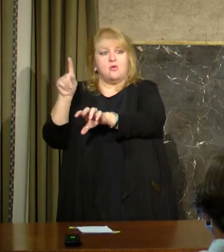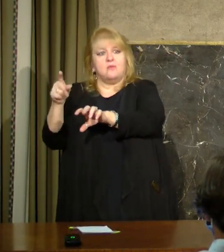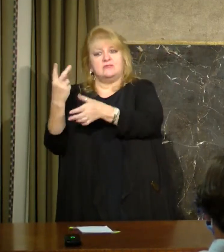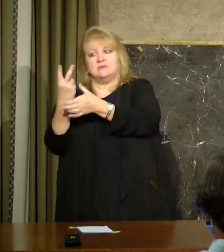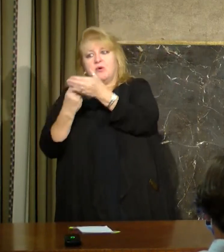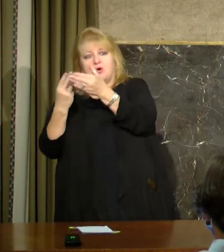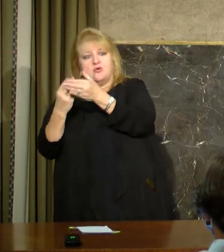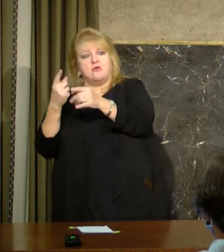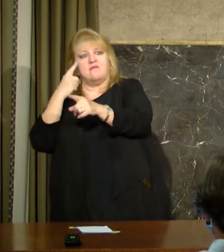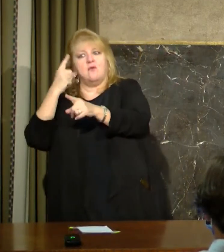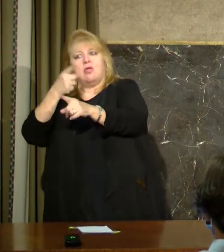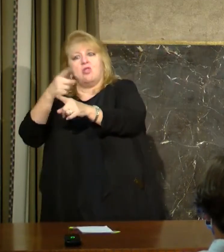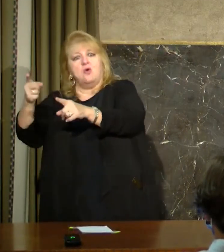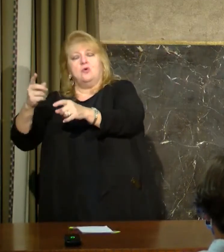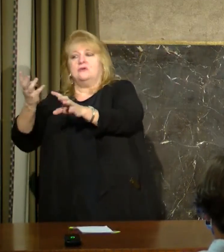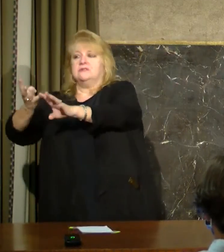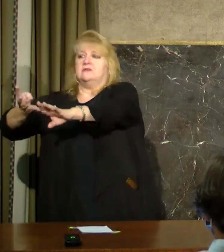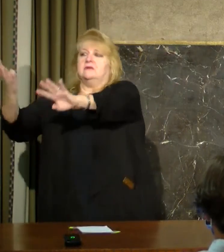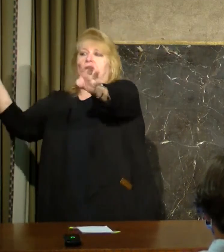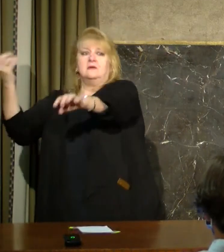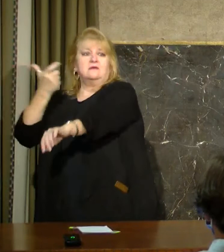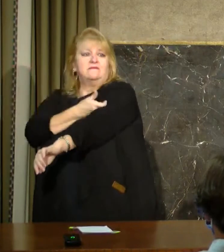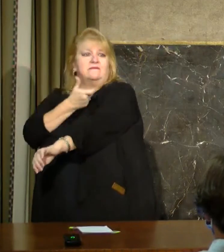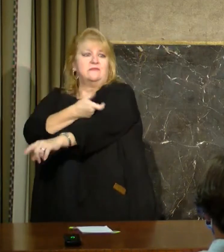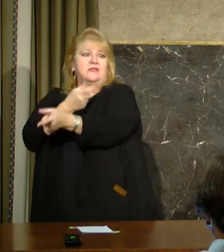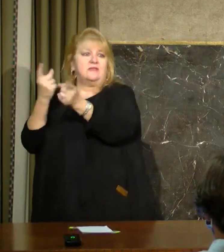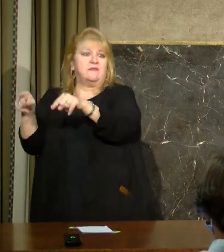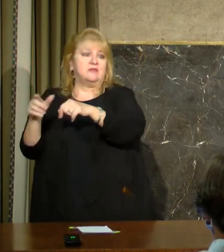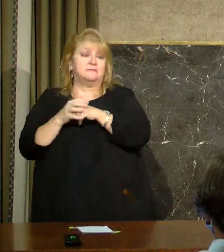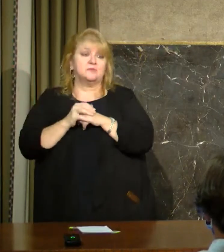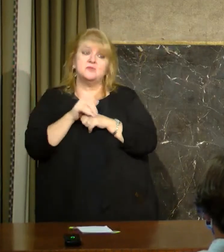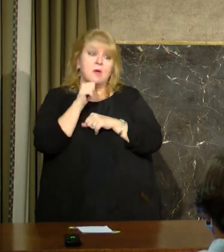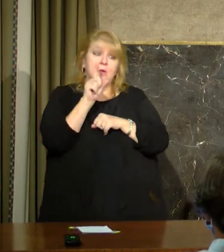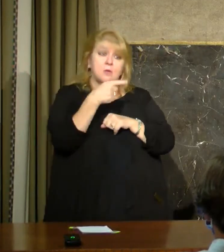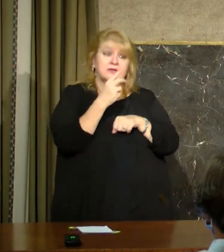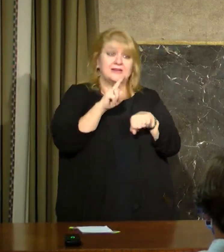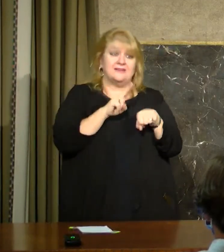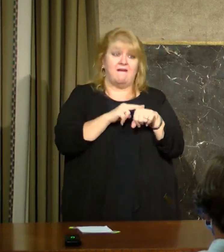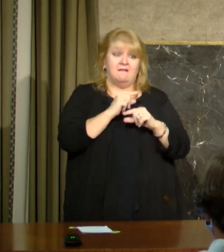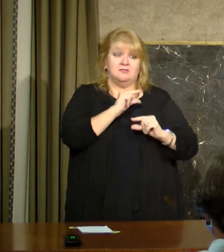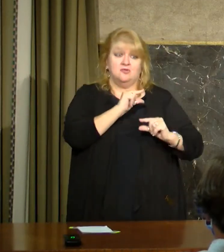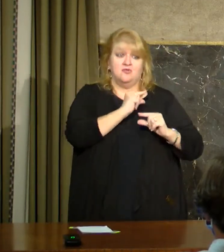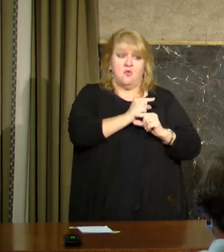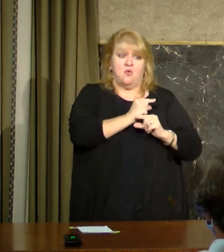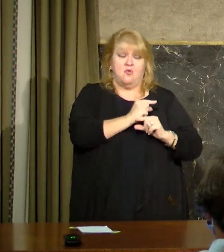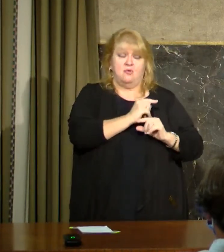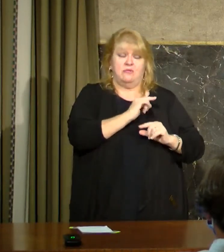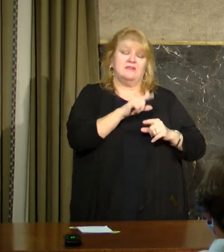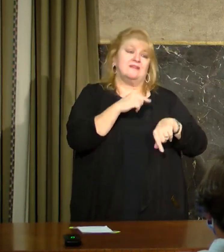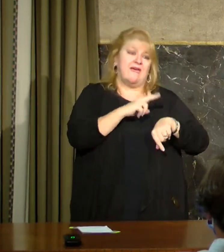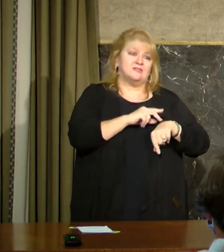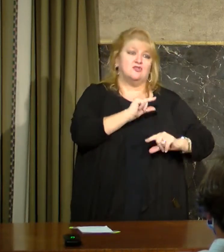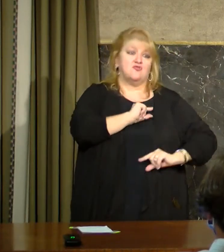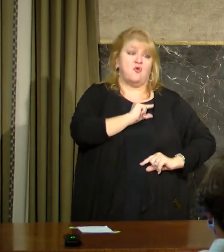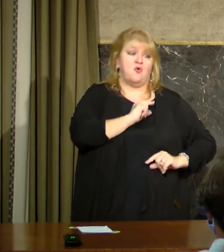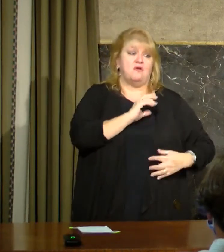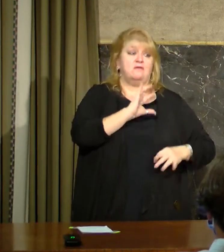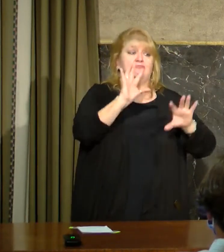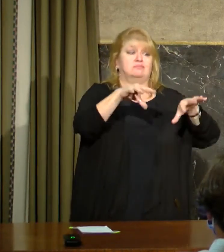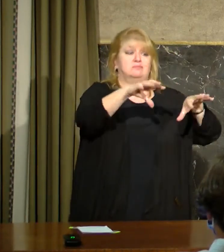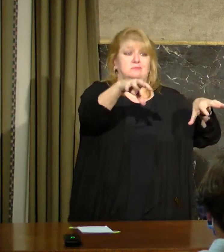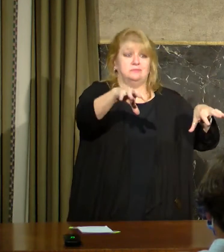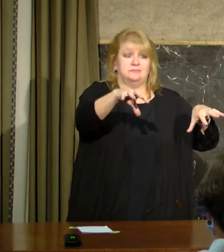in order to have these mass vaccination events. So it won't just be the National Guard. And we are right now